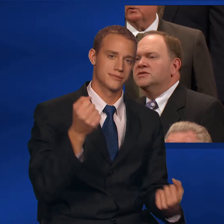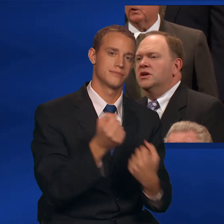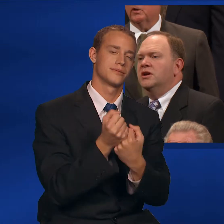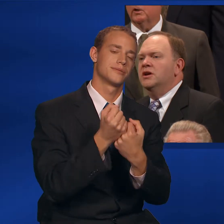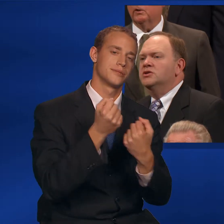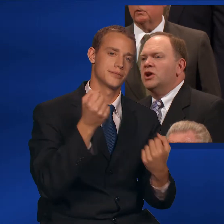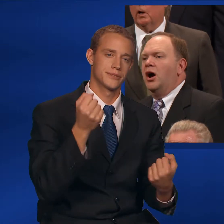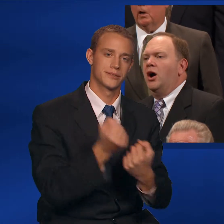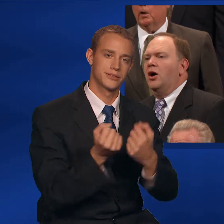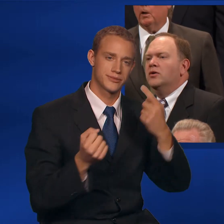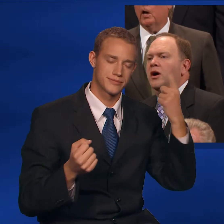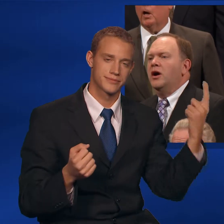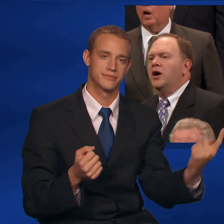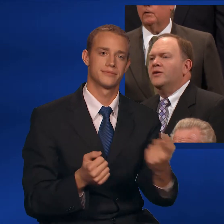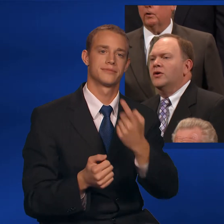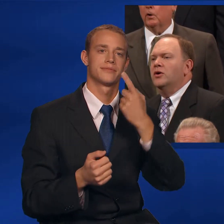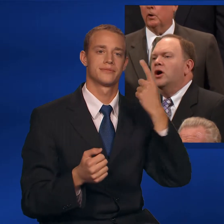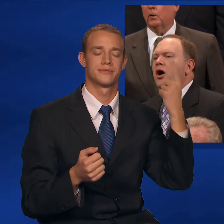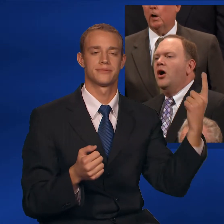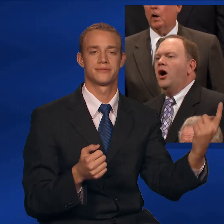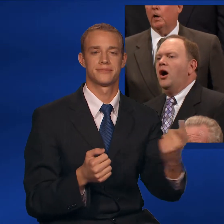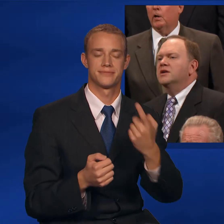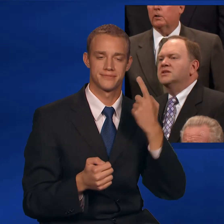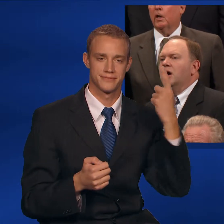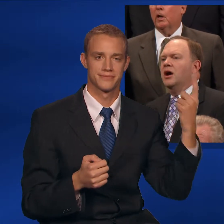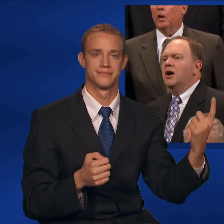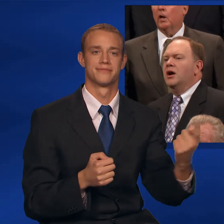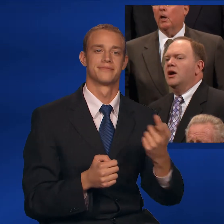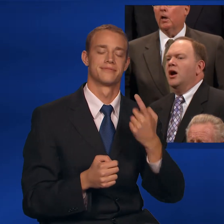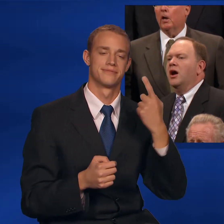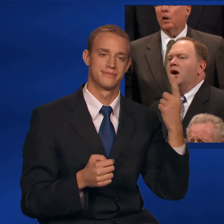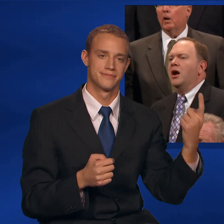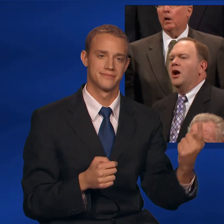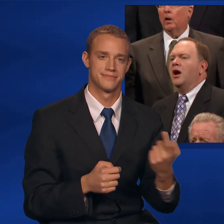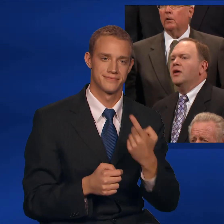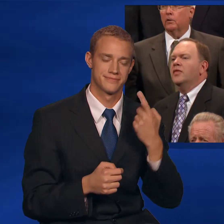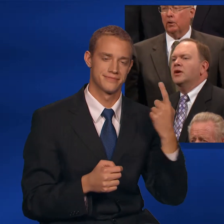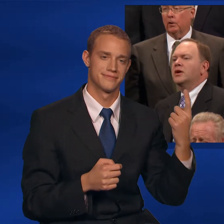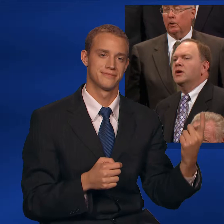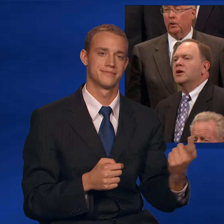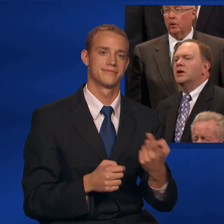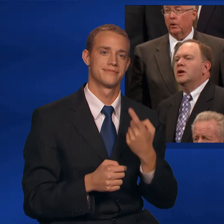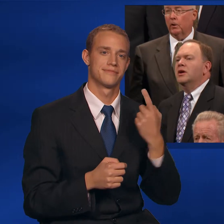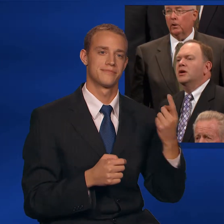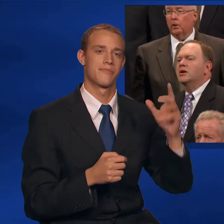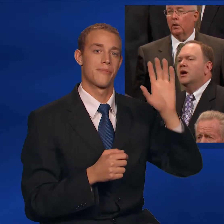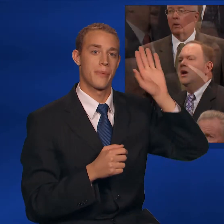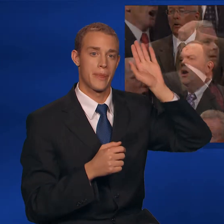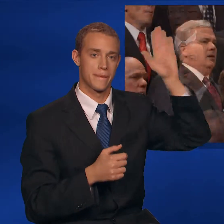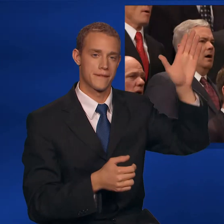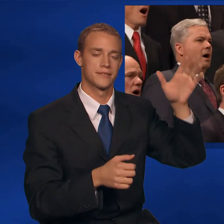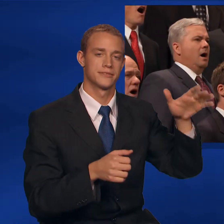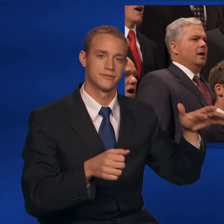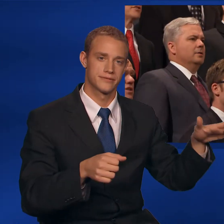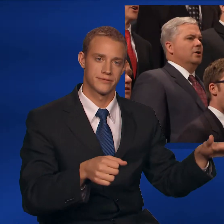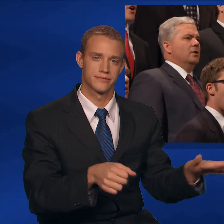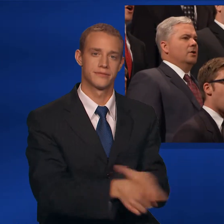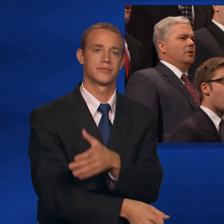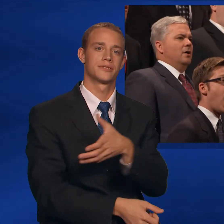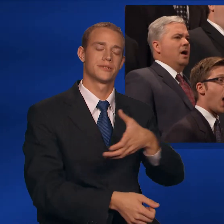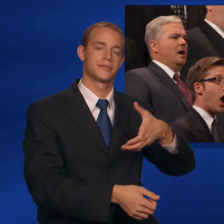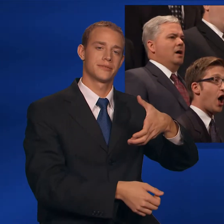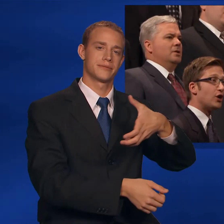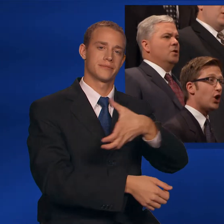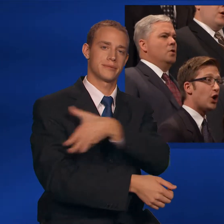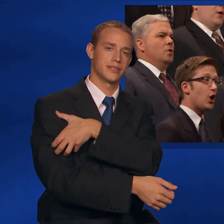mercy shall ever attend thee. Honor